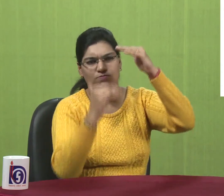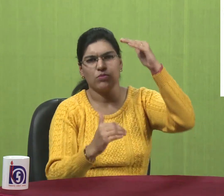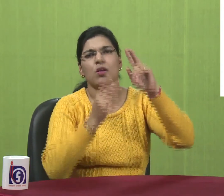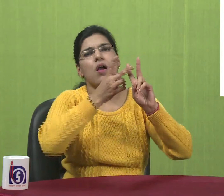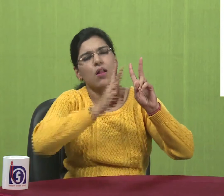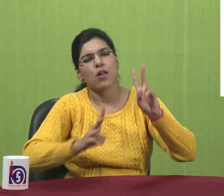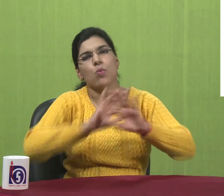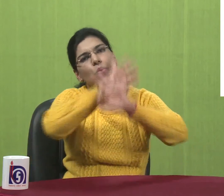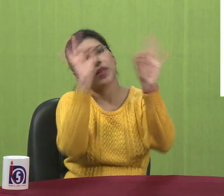Etc.